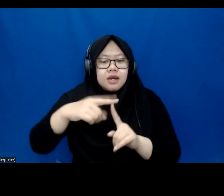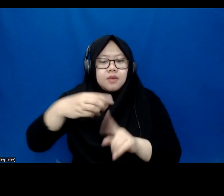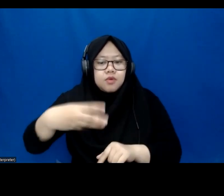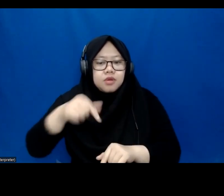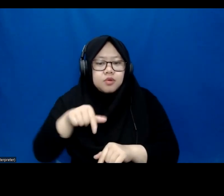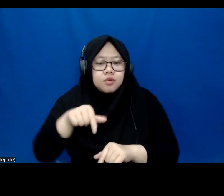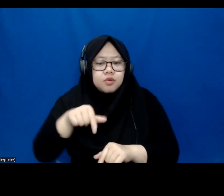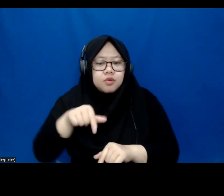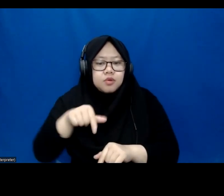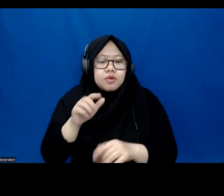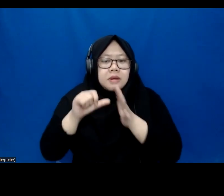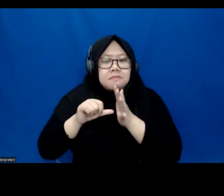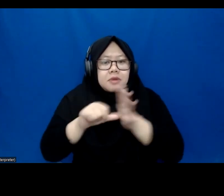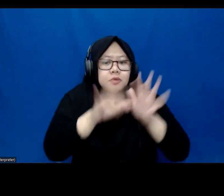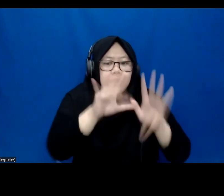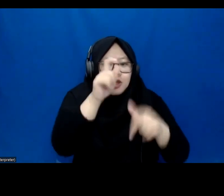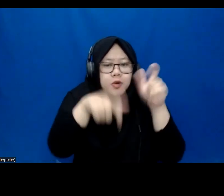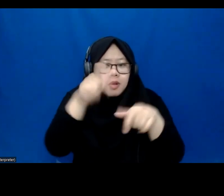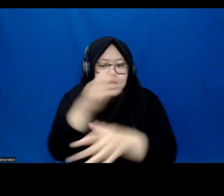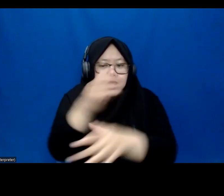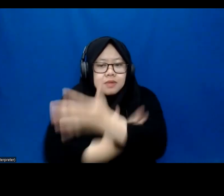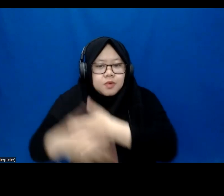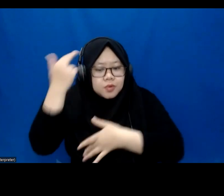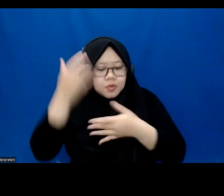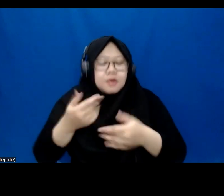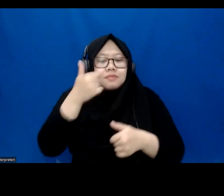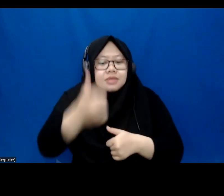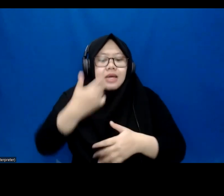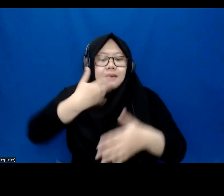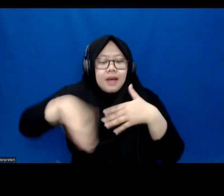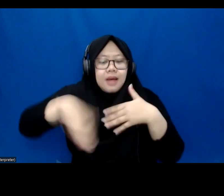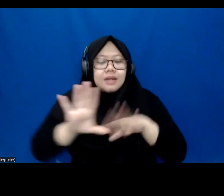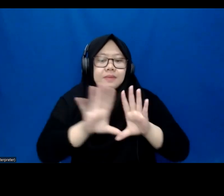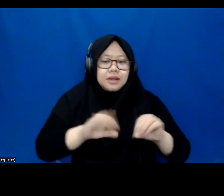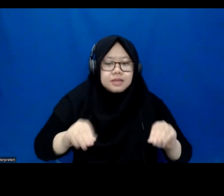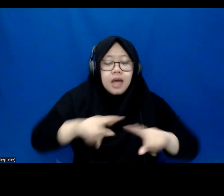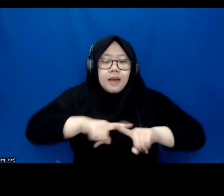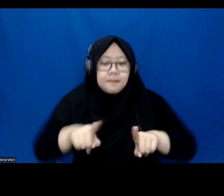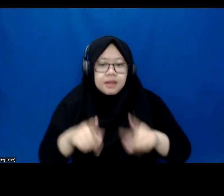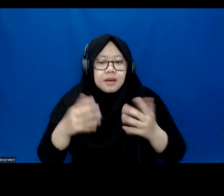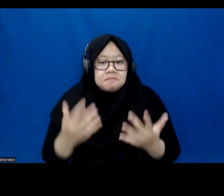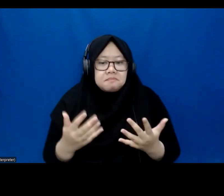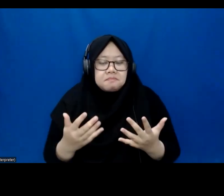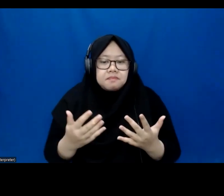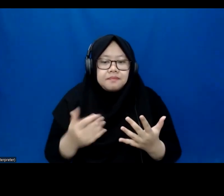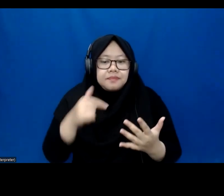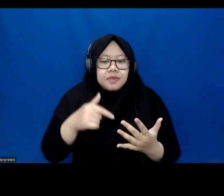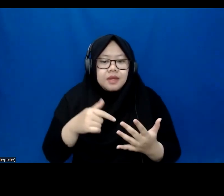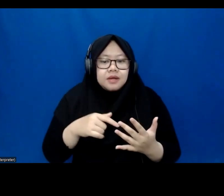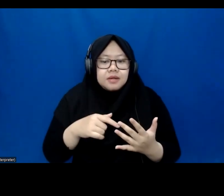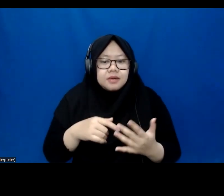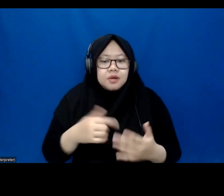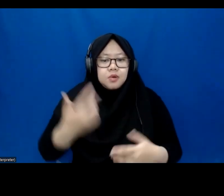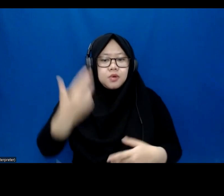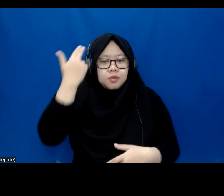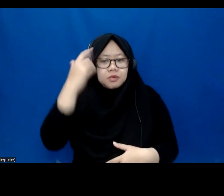people with disability to be able to get back to work. But at the same time, it is also, and my fear is